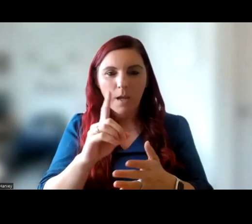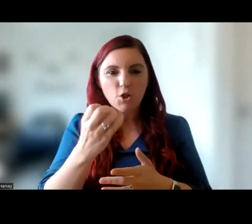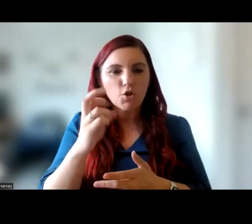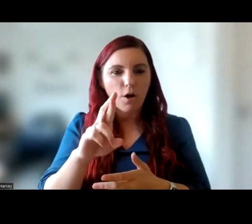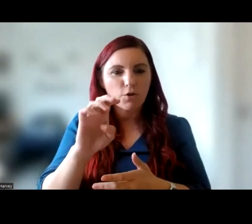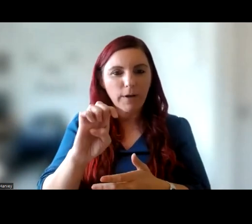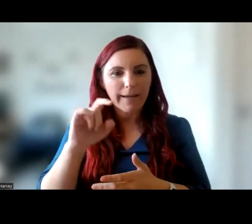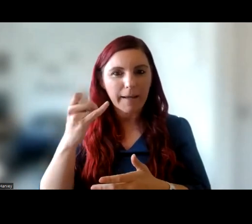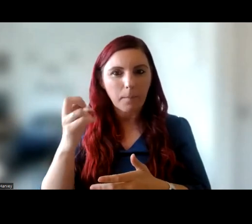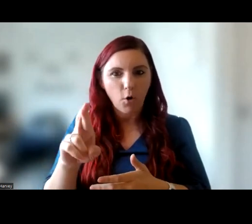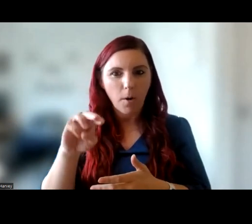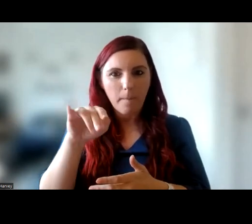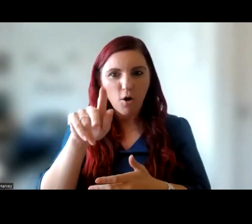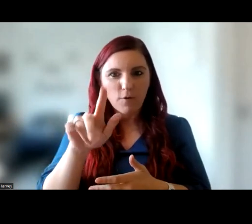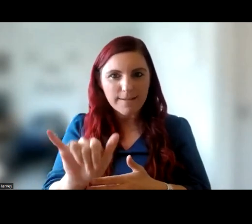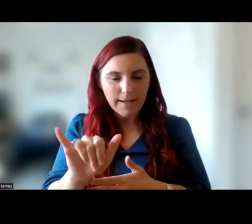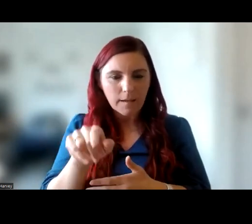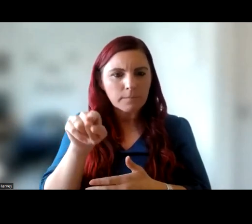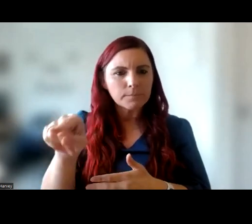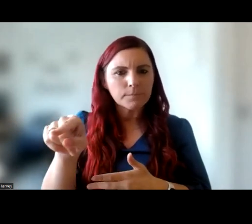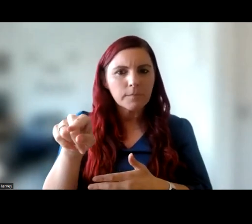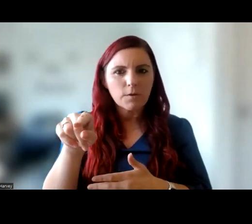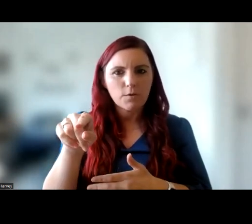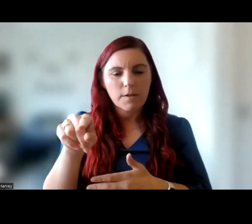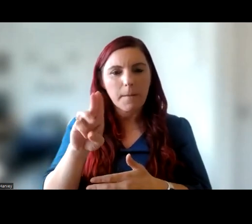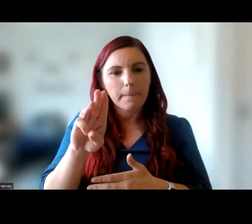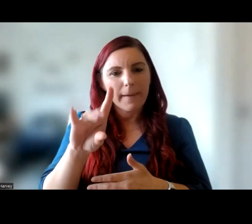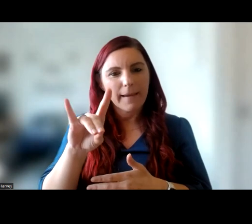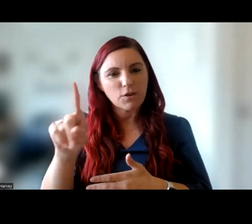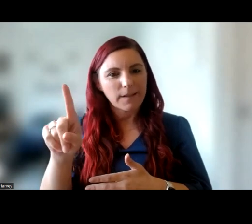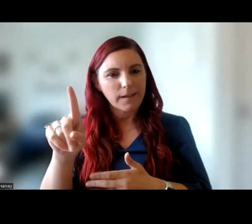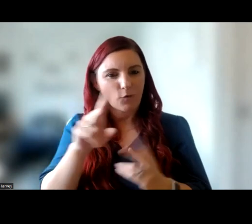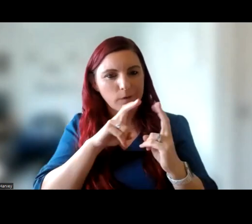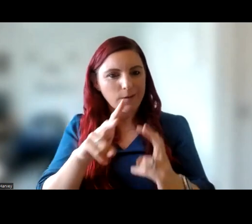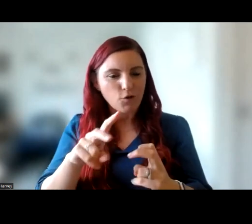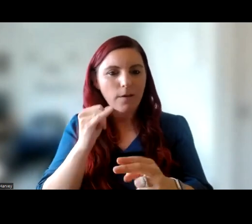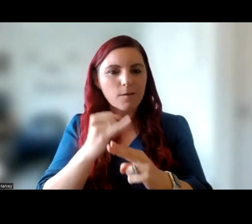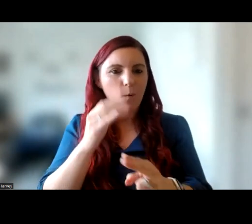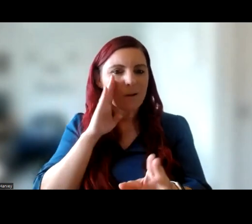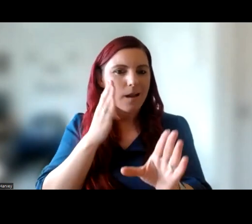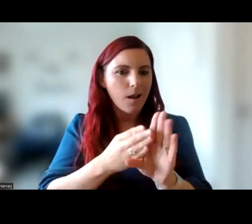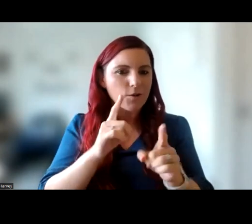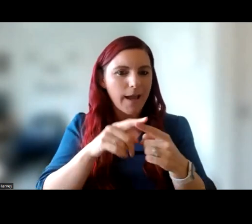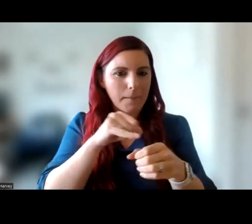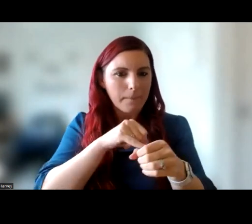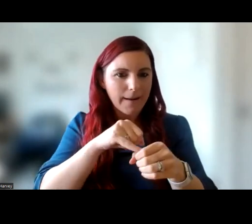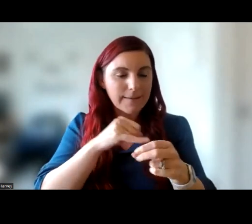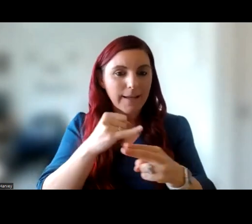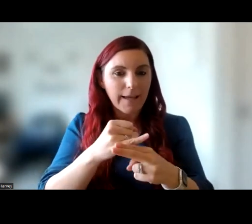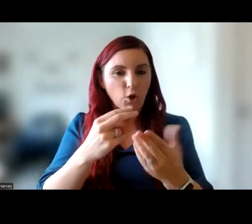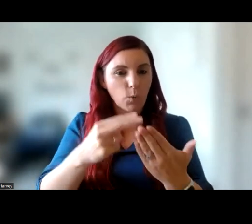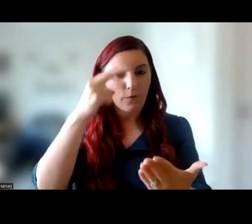Marcy. And Imer is a postdoctoral researcher at the School of Psychology and School of Medicine at the University of Galway.